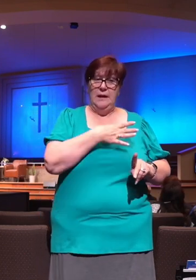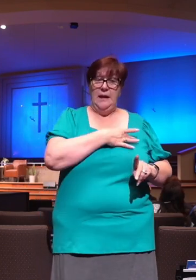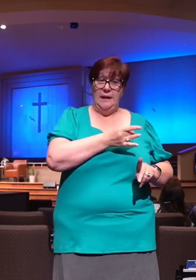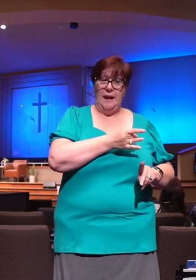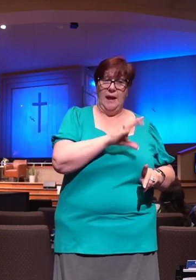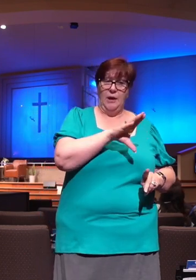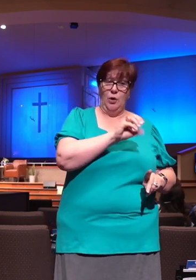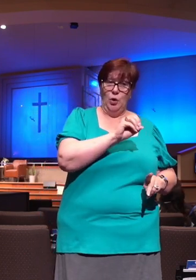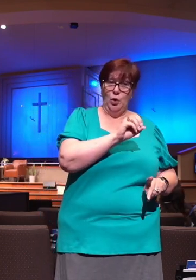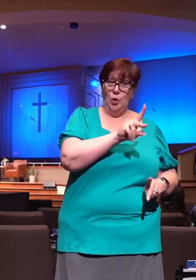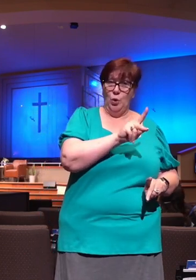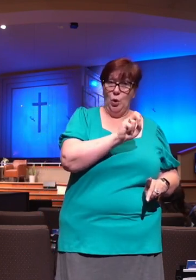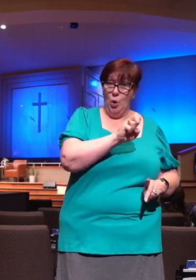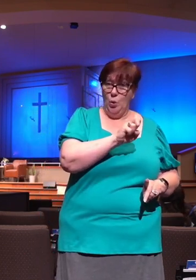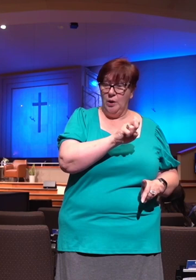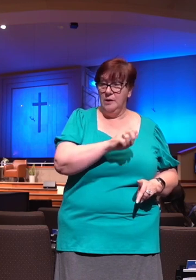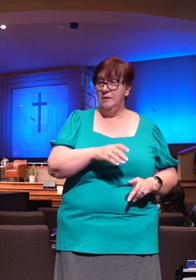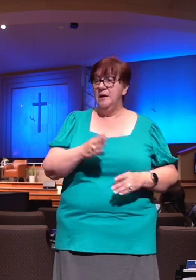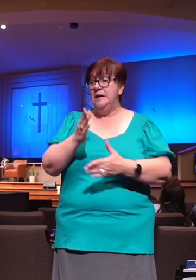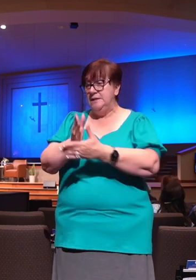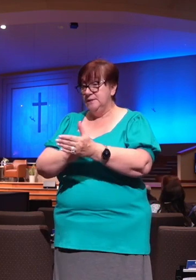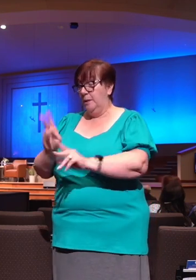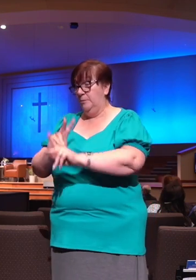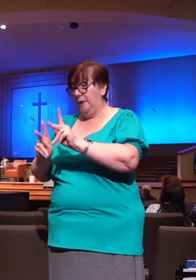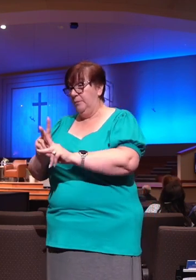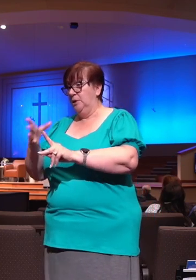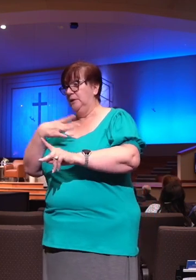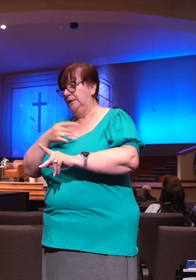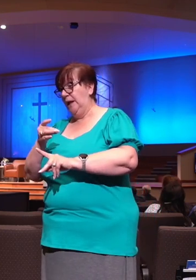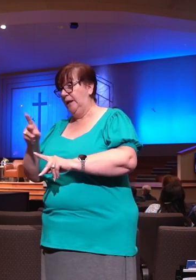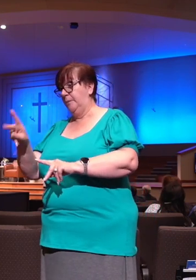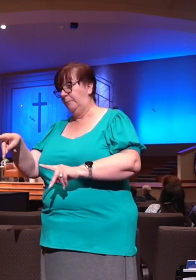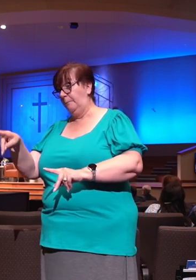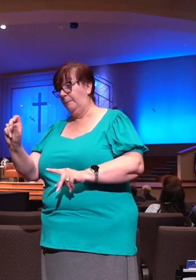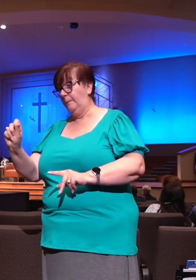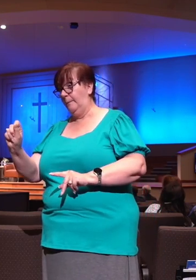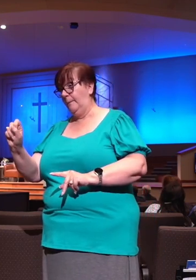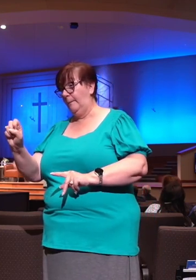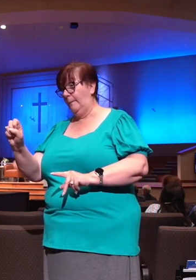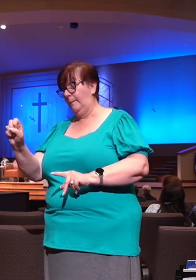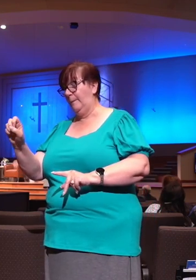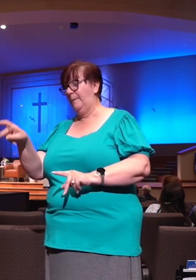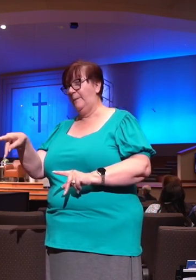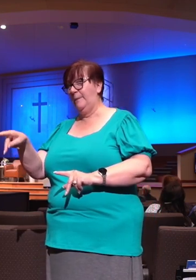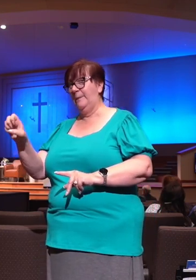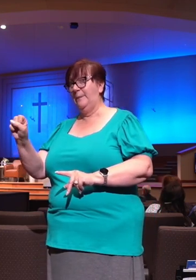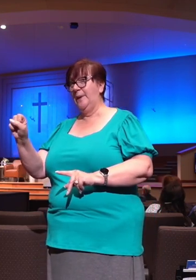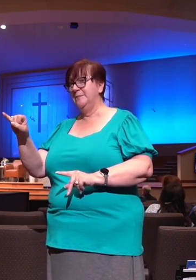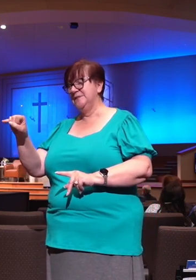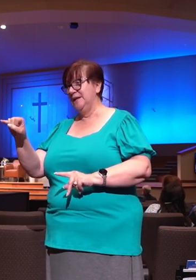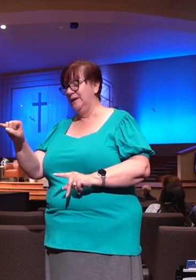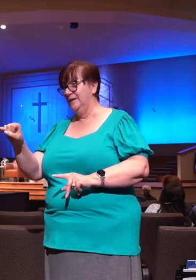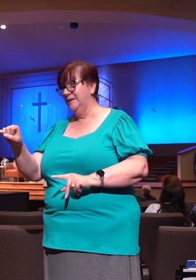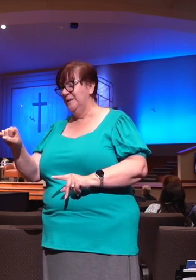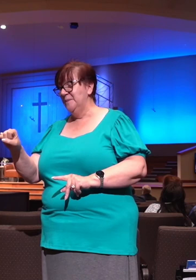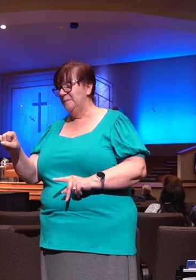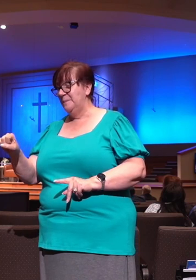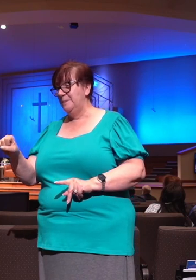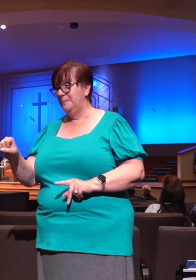way. There's just, you can always take a poll, and you'll find it about split 50-50. Well, Pepsi had a campaign back in the 1990s,